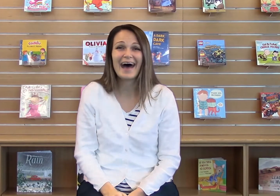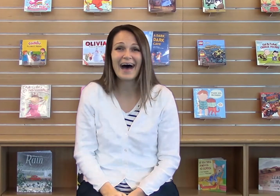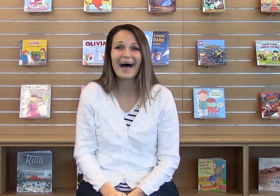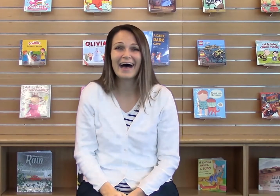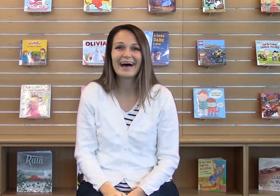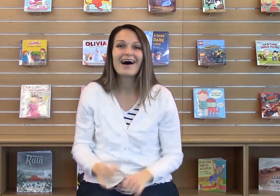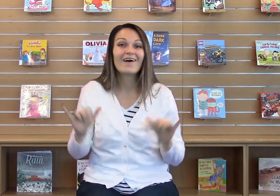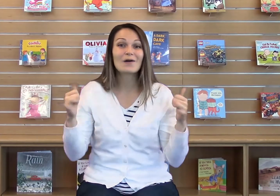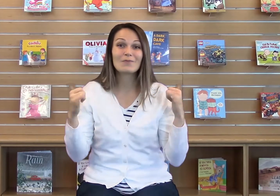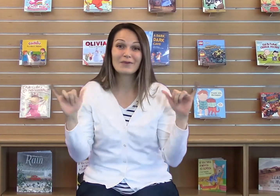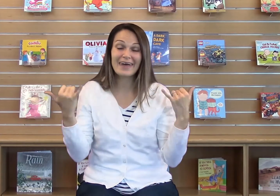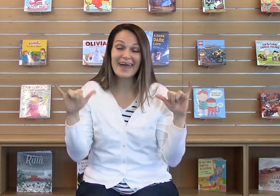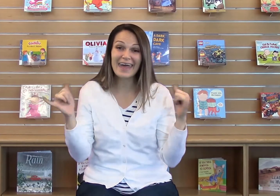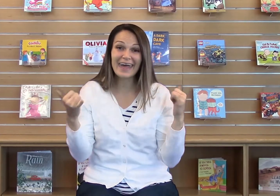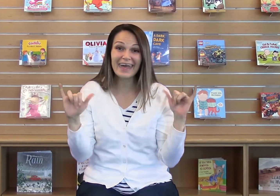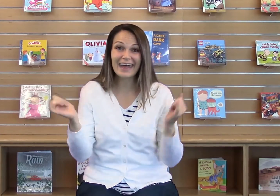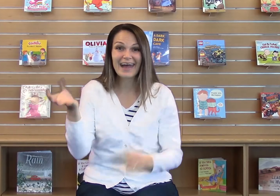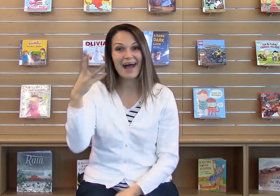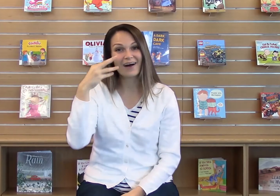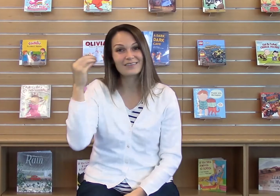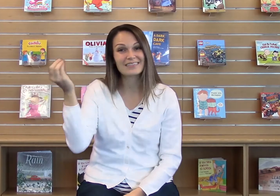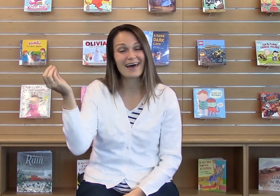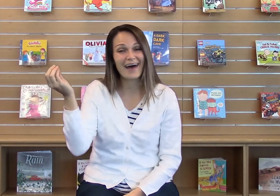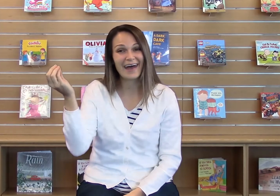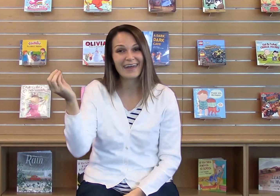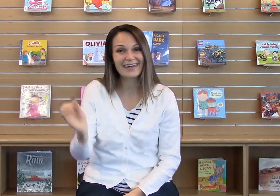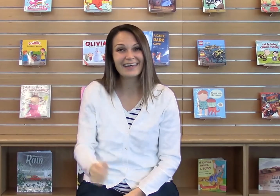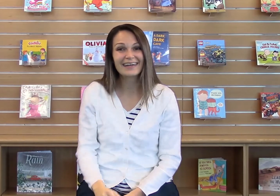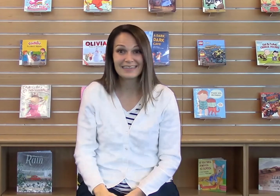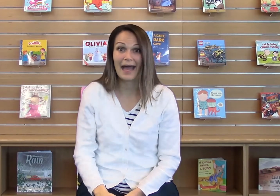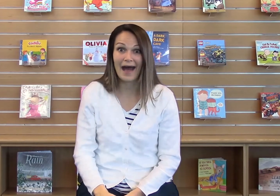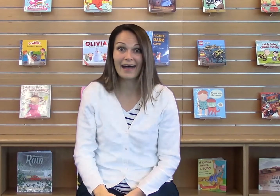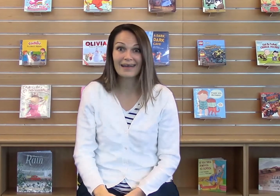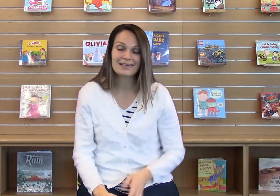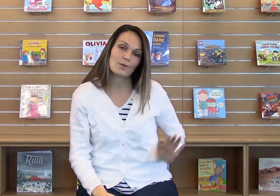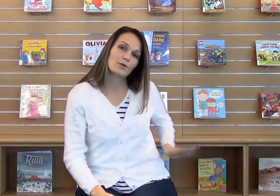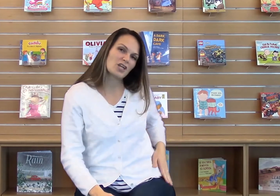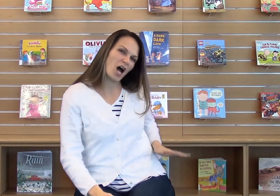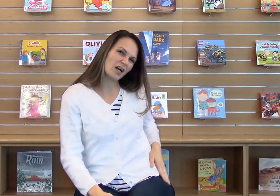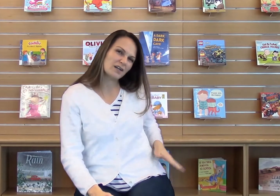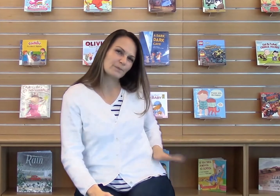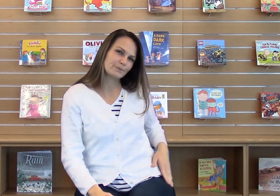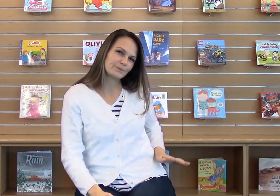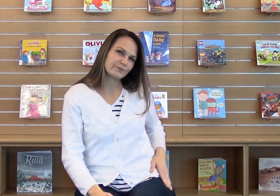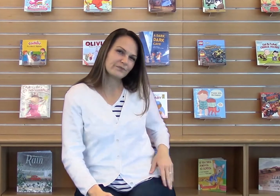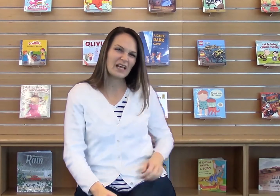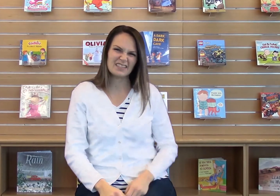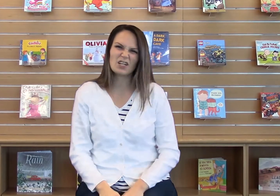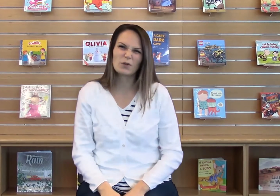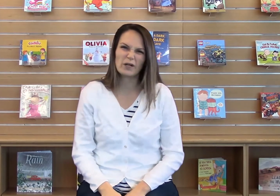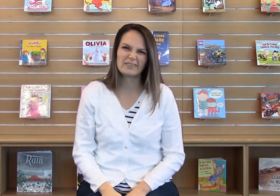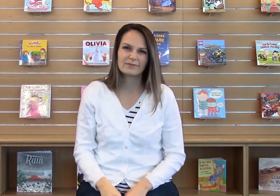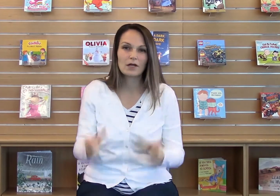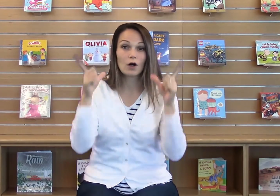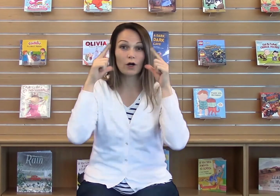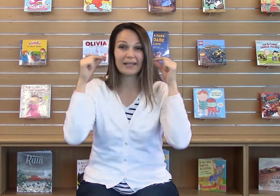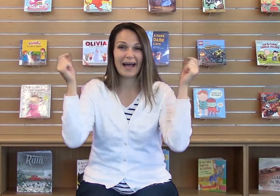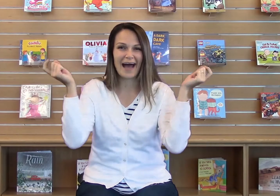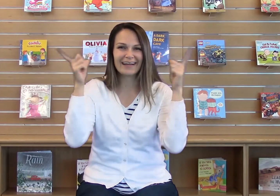Yeah. Or play? Outside? Yeah. Remember dog? That's a good one. Or cat?